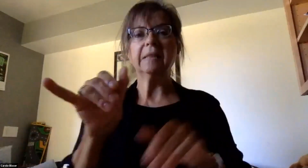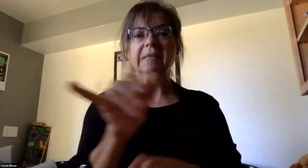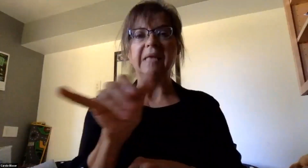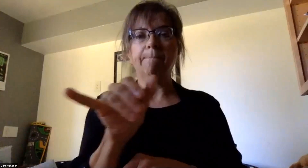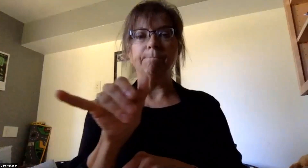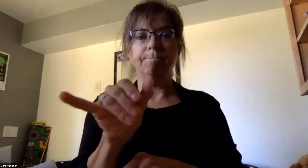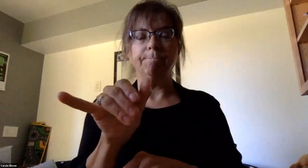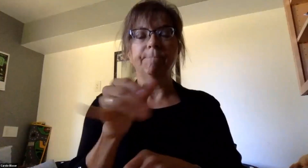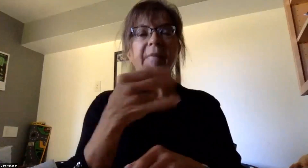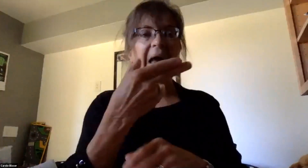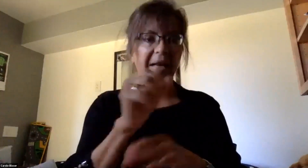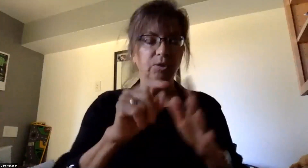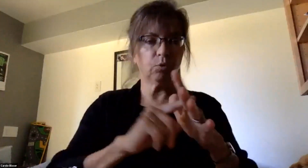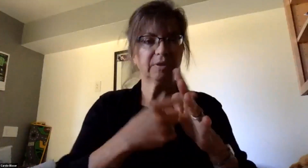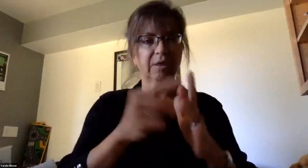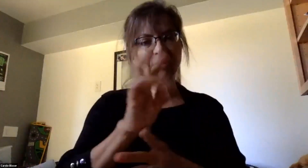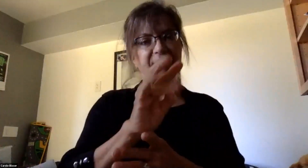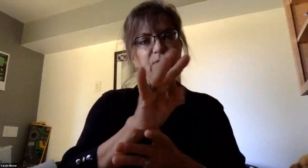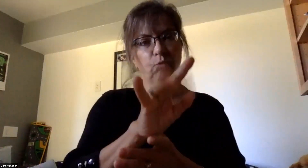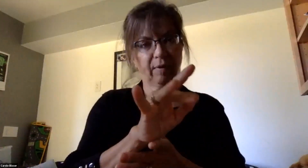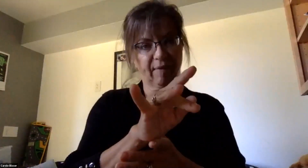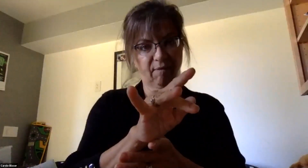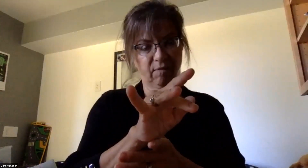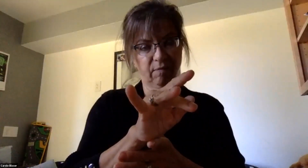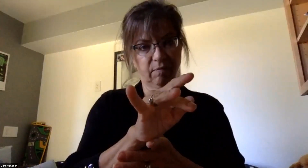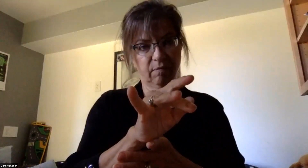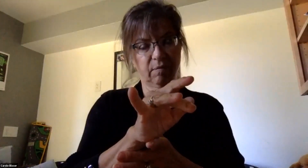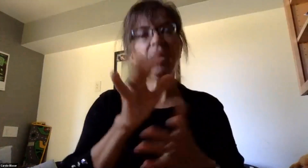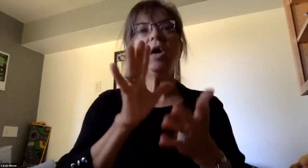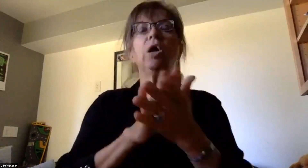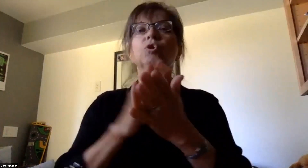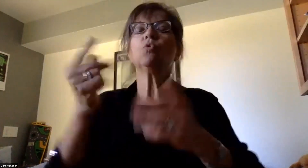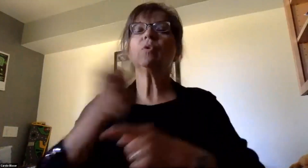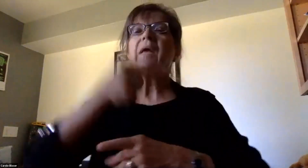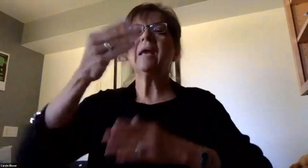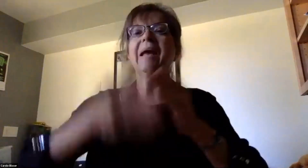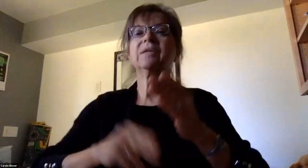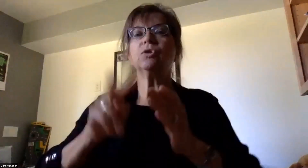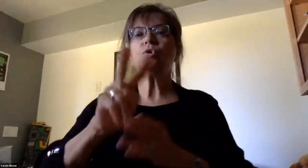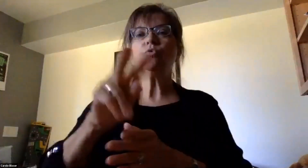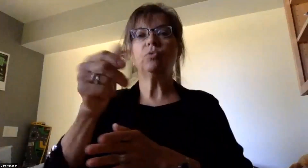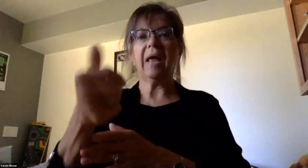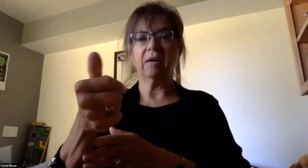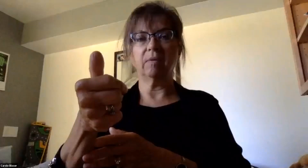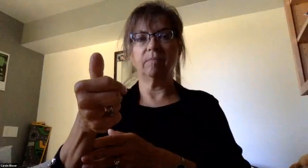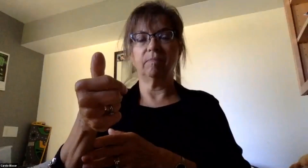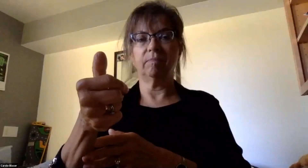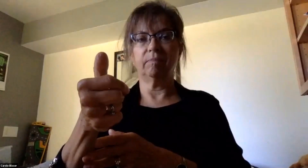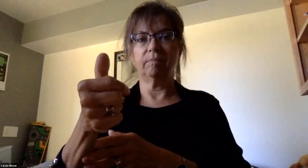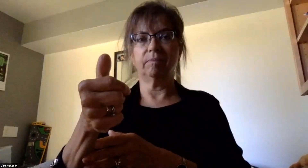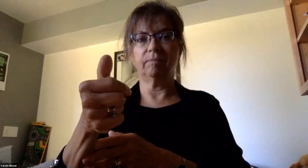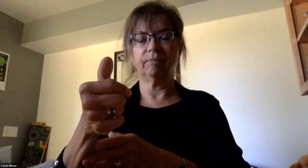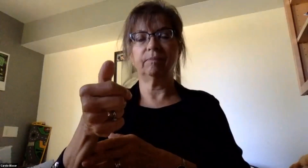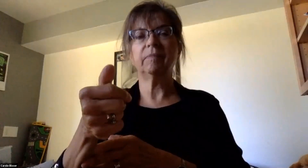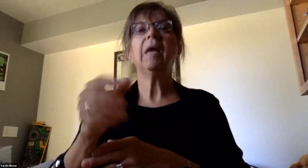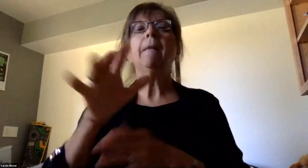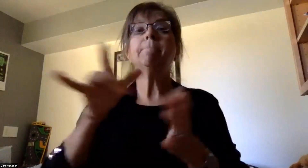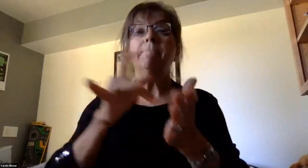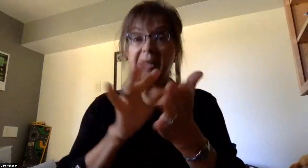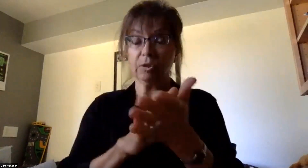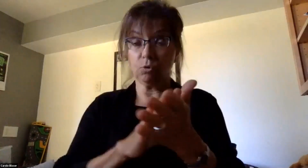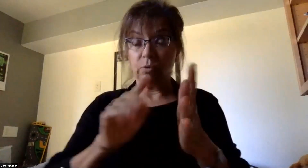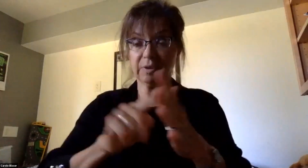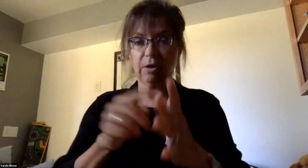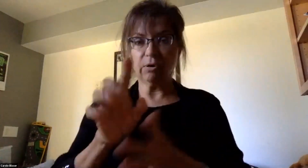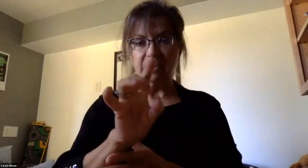High school will begin at 7.25. The school day will end at 2.10. Cosgrove Middle School will begin